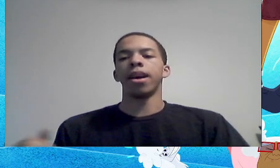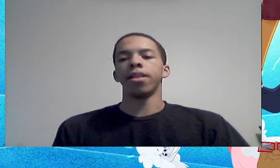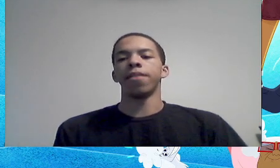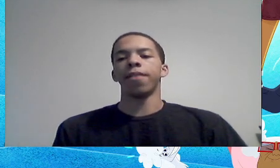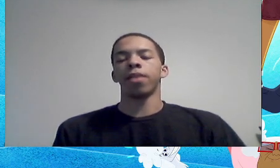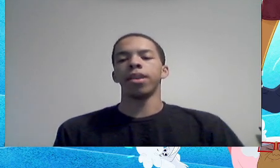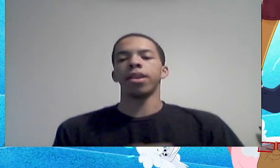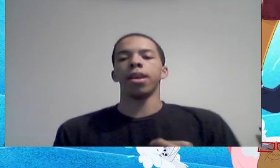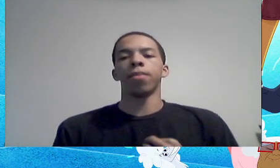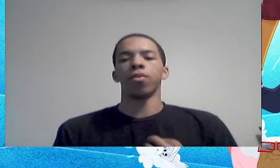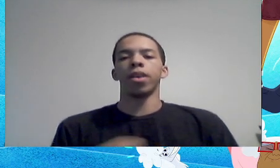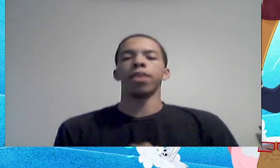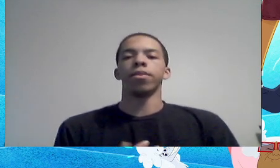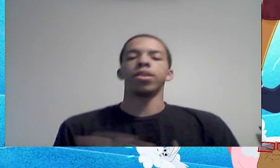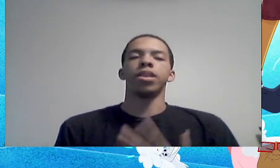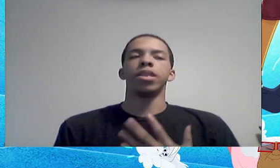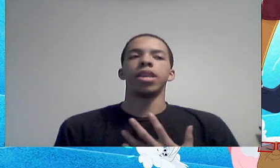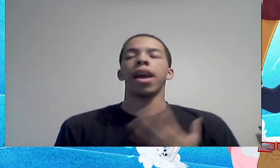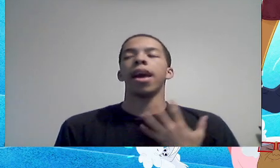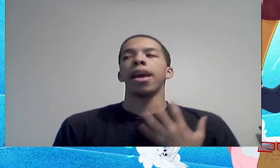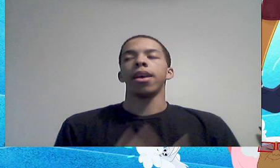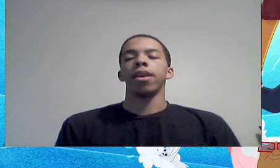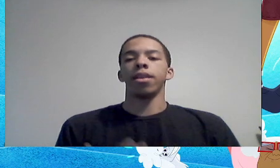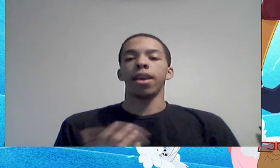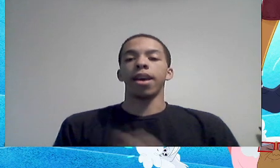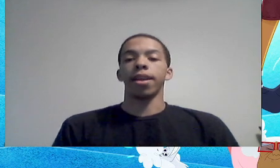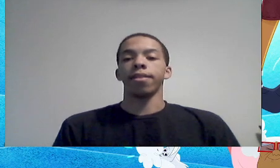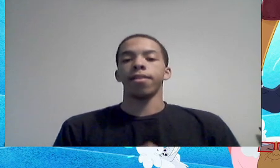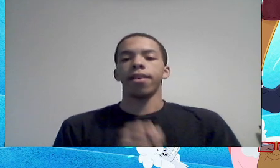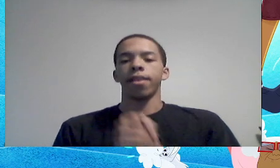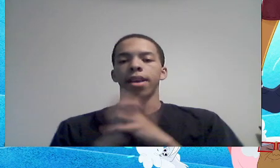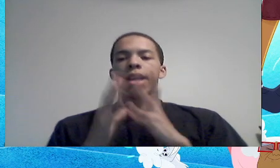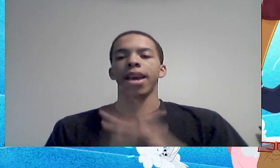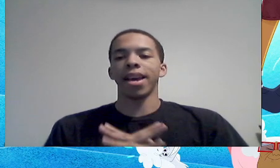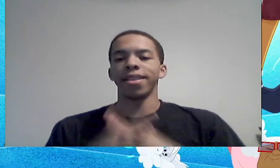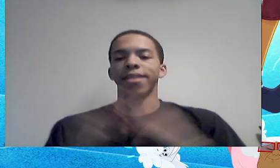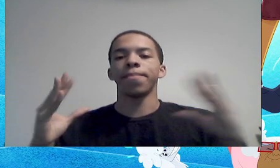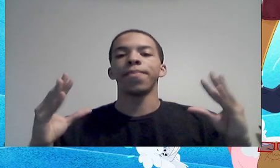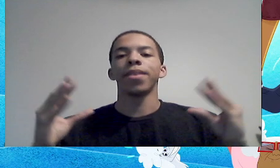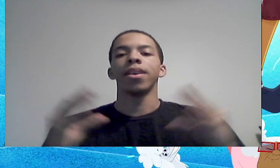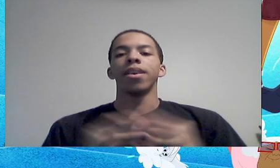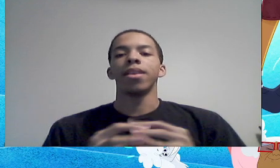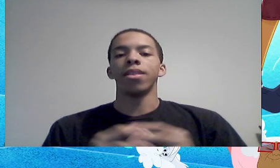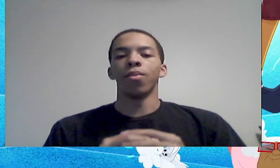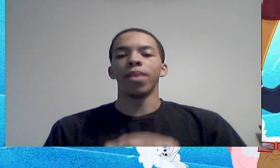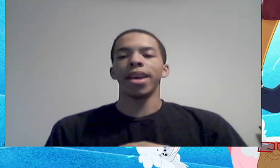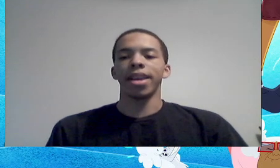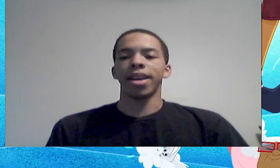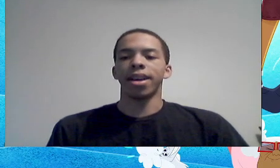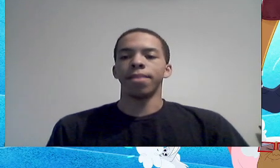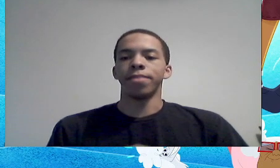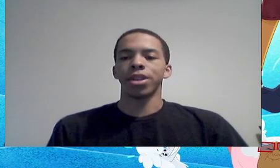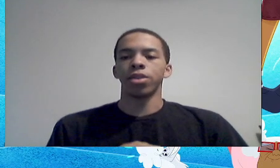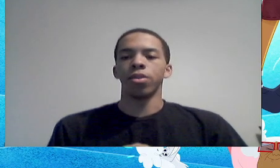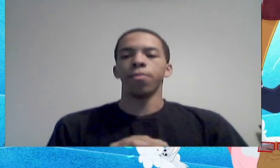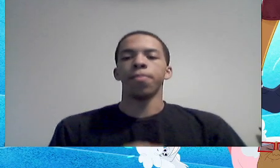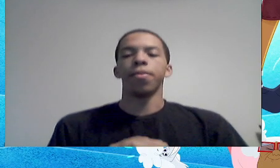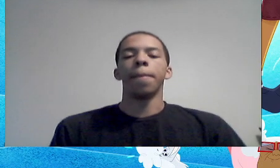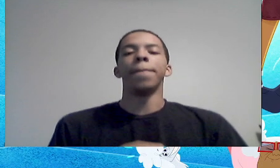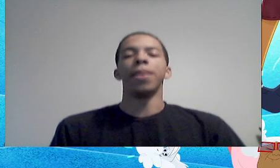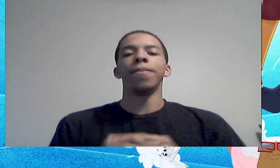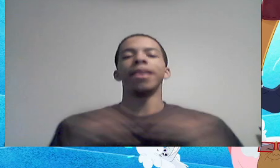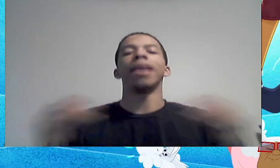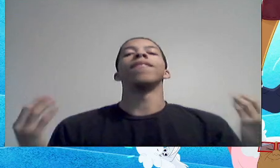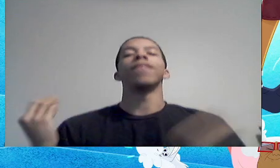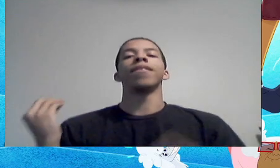it, but I love how he came around in the, in the end, and the way, um, it showed